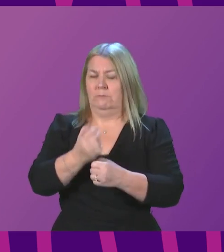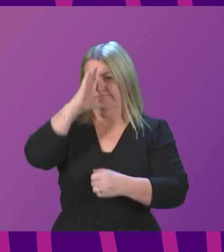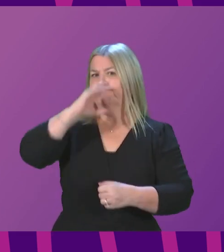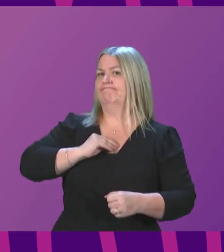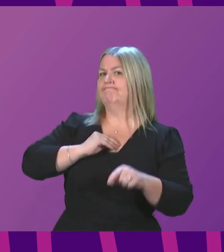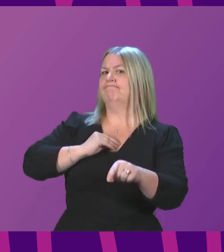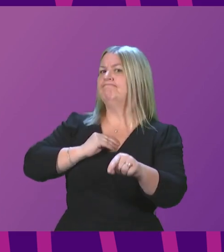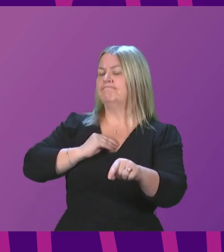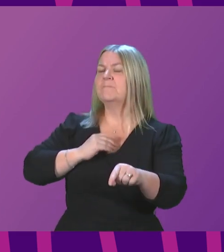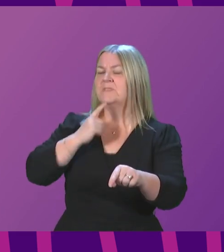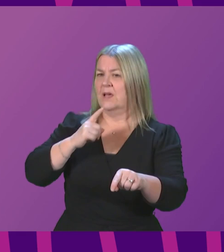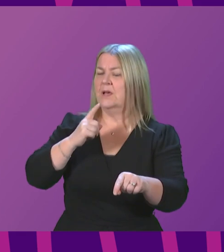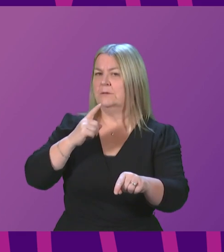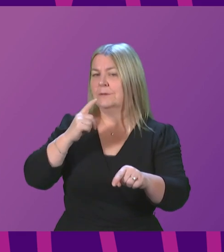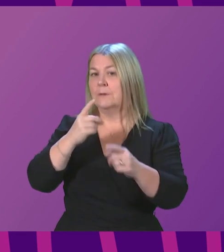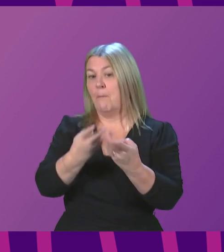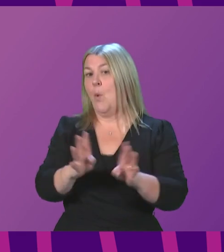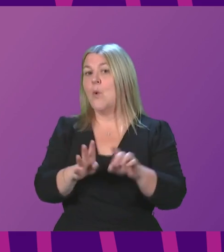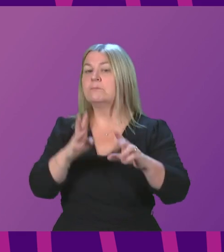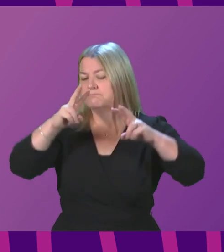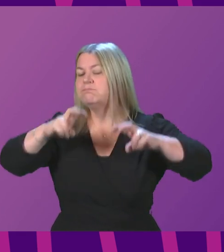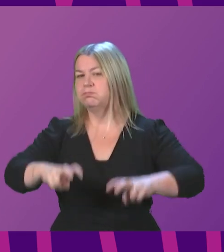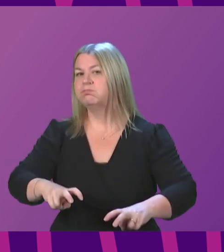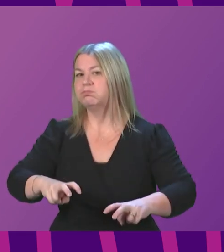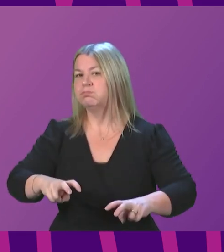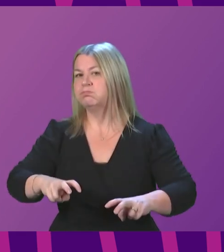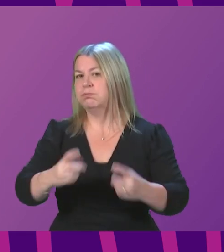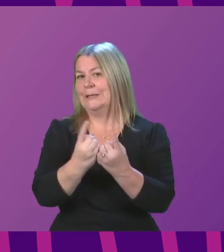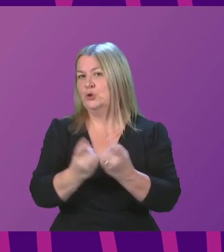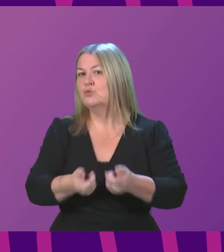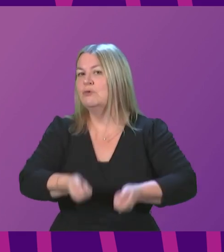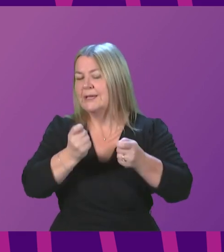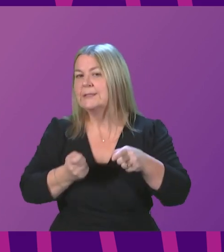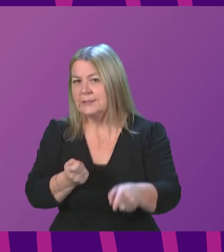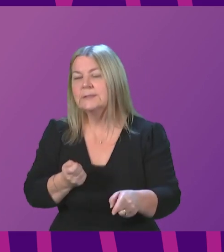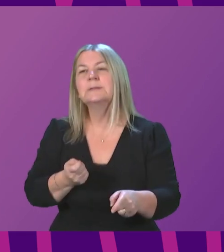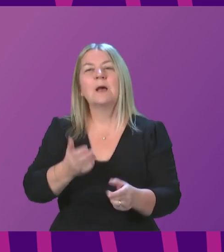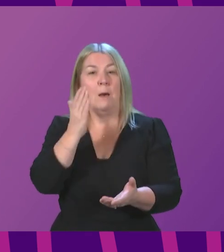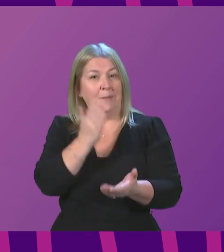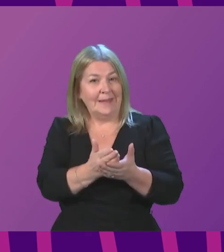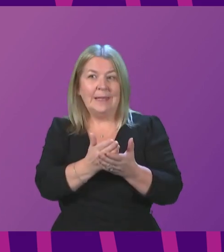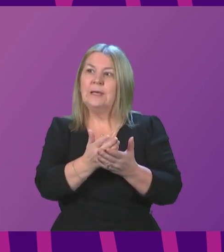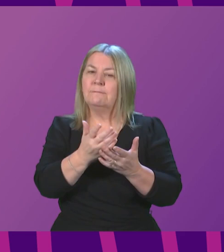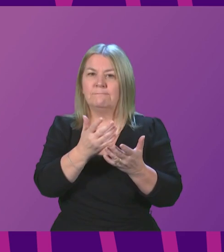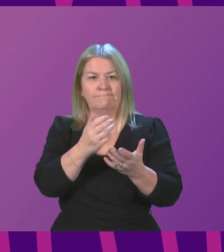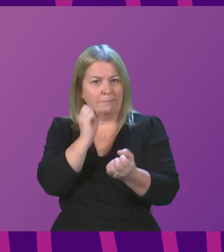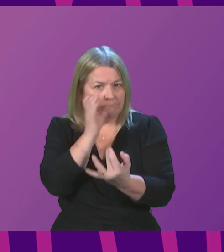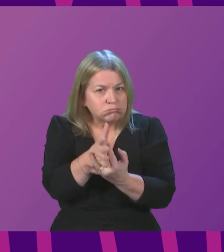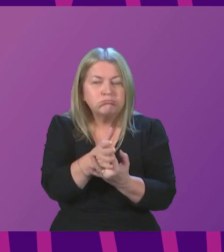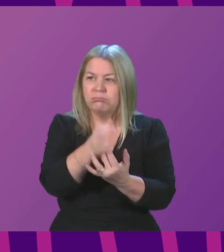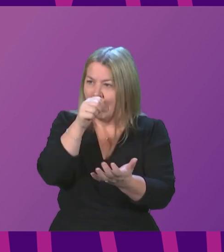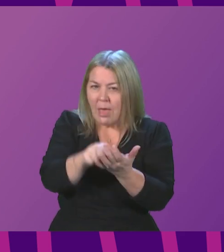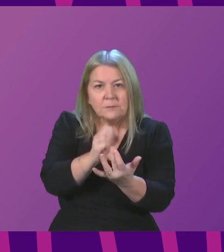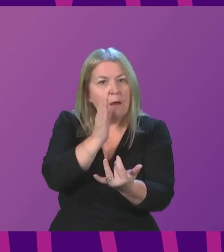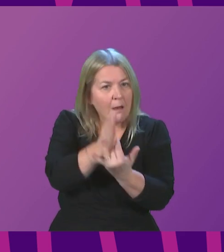investigated the matters raised. NHS Tayside has provided a comprehensive timeline of correspondence and meetings showing that issues relating